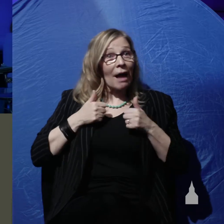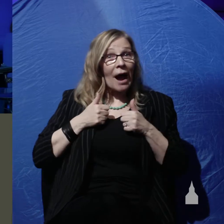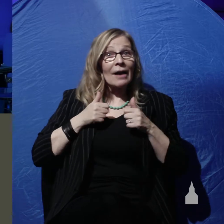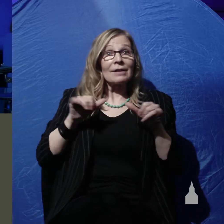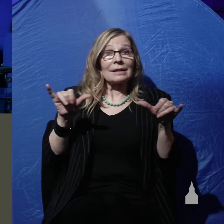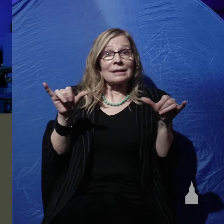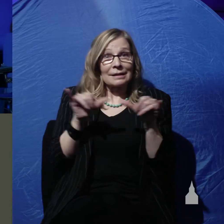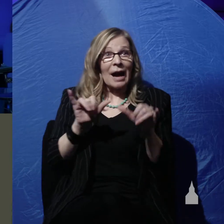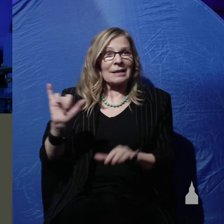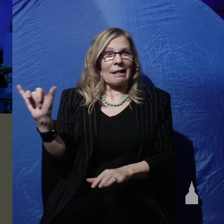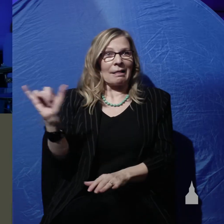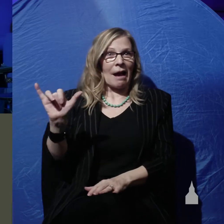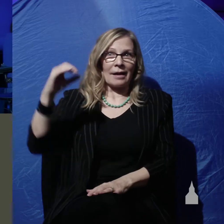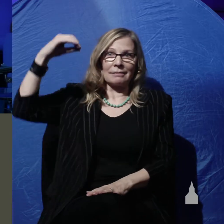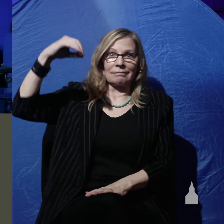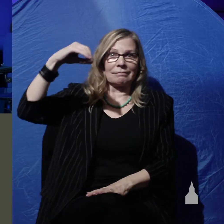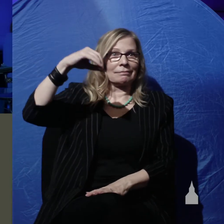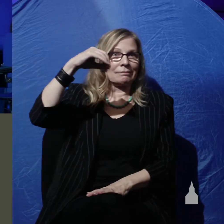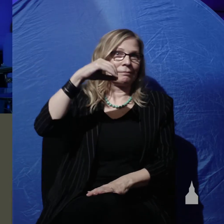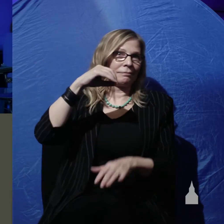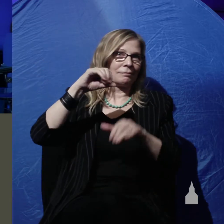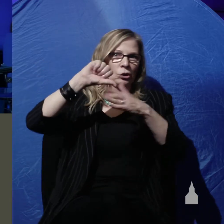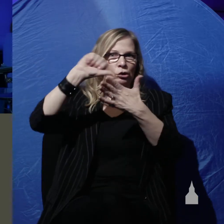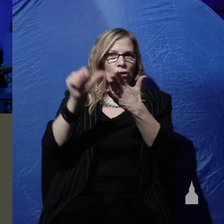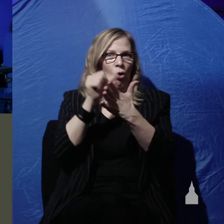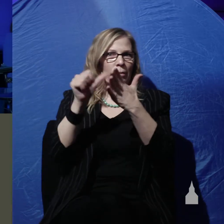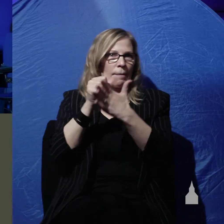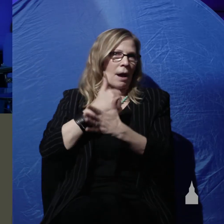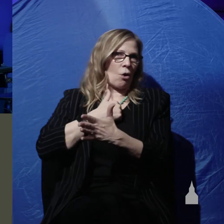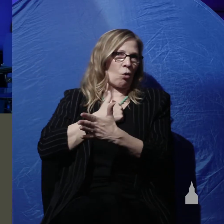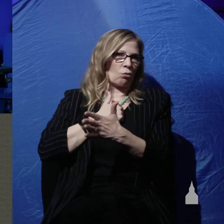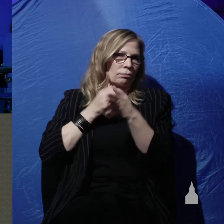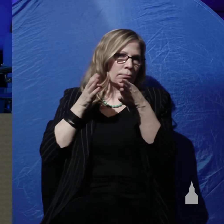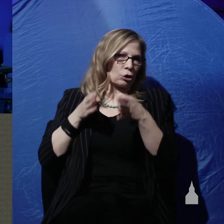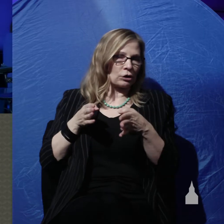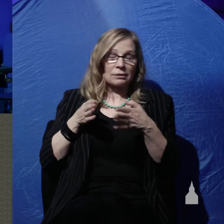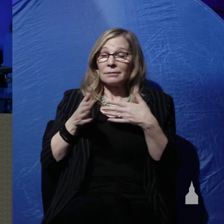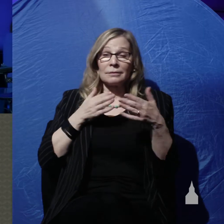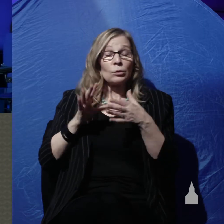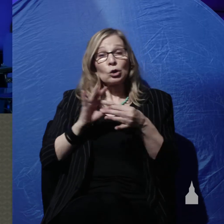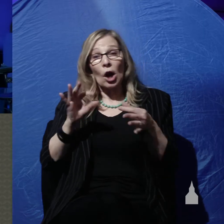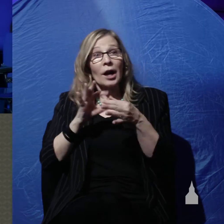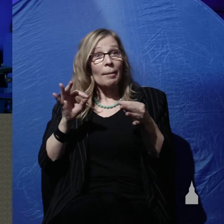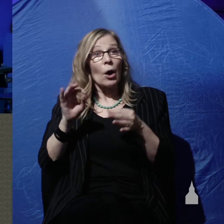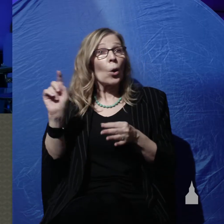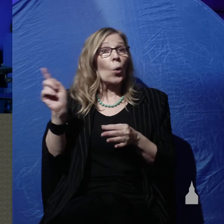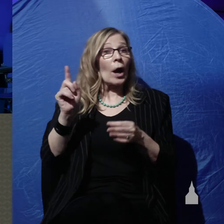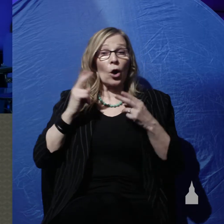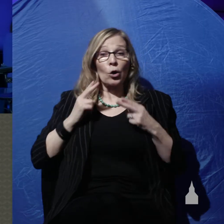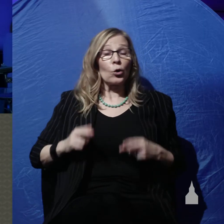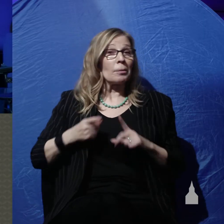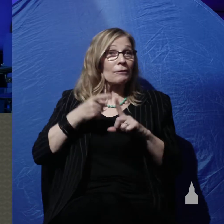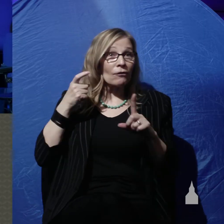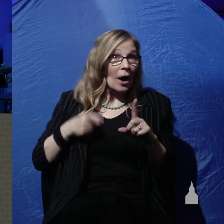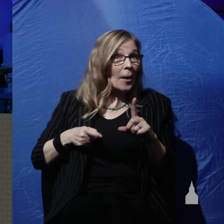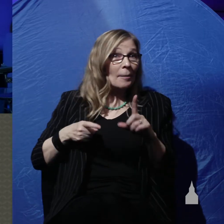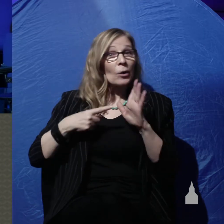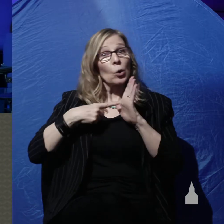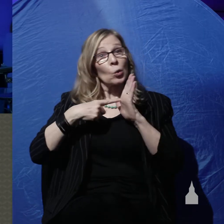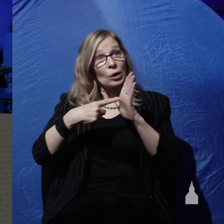dinosaurs sculpted by our own Buddy Davis. We talk about the origin of man, and we show people that Lucy was